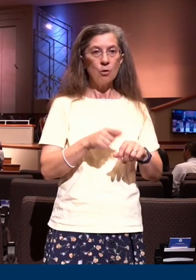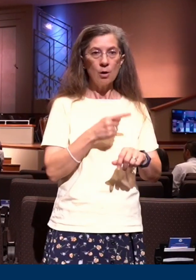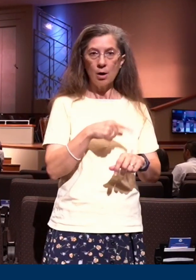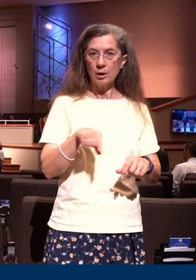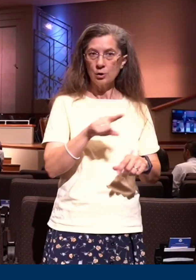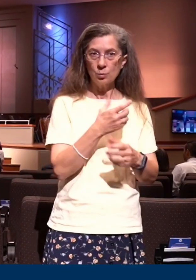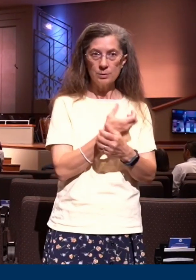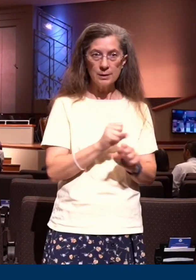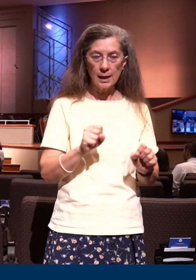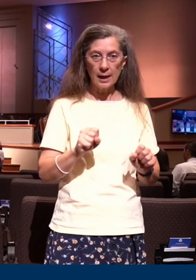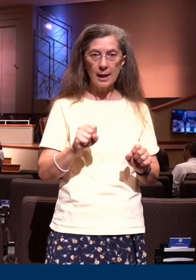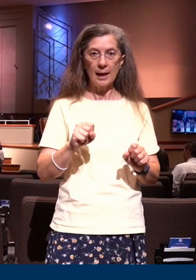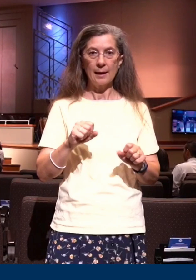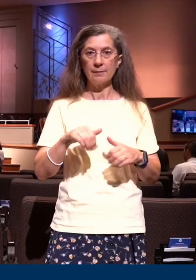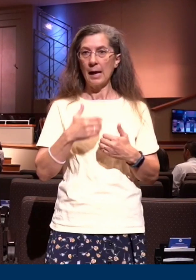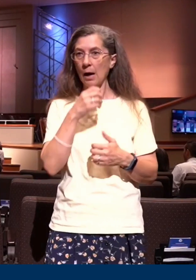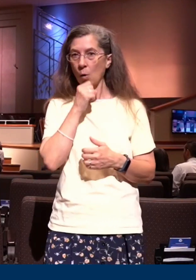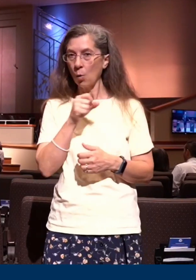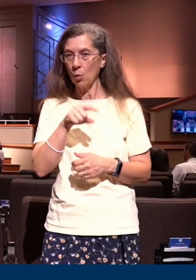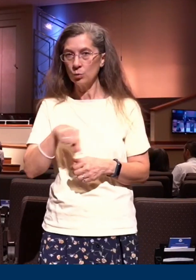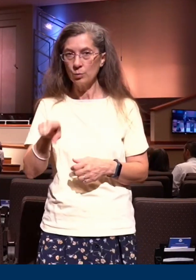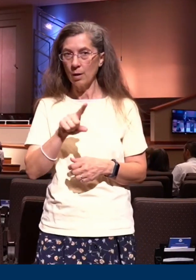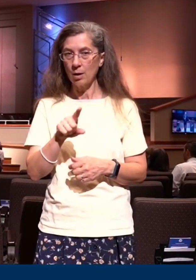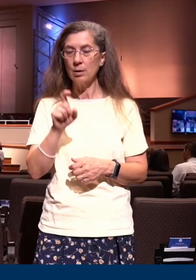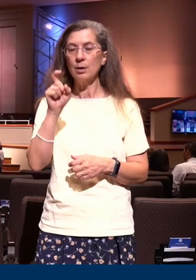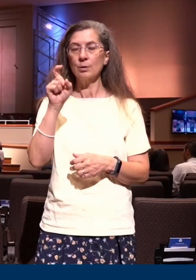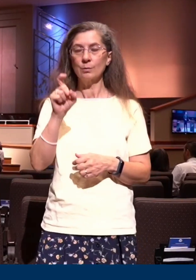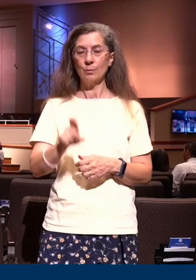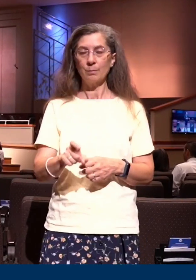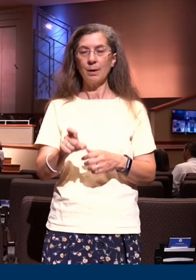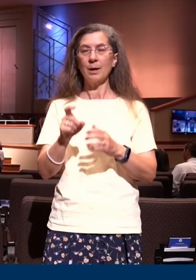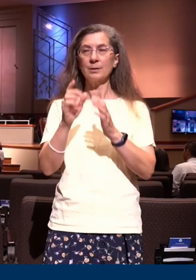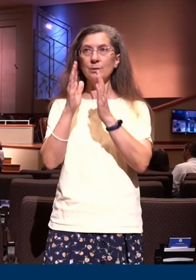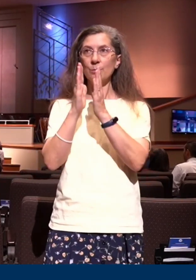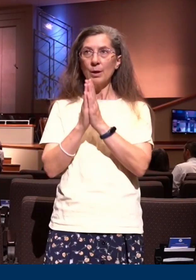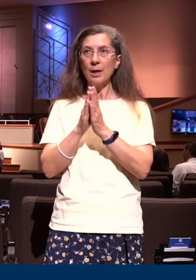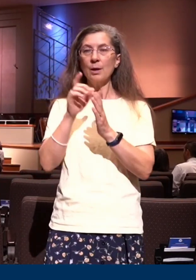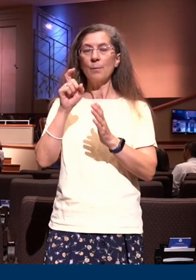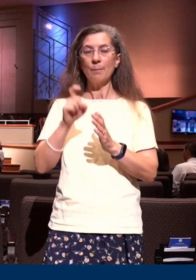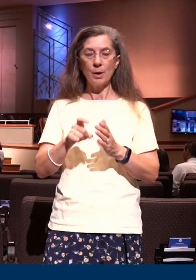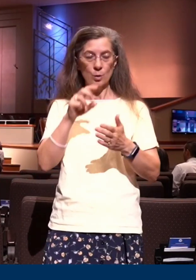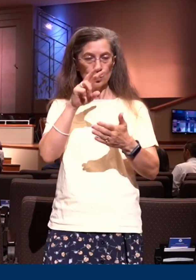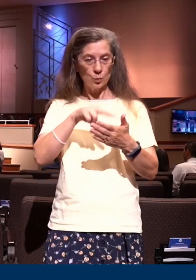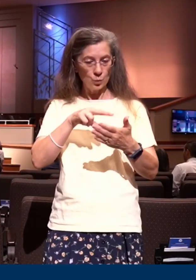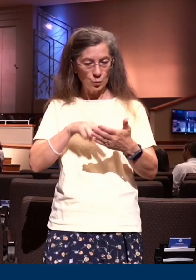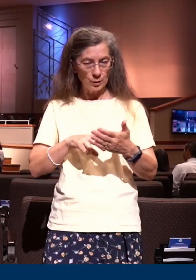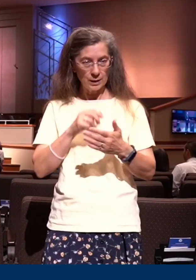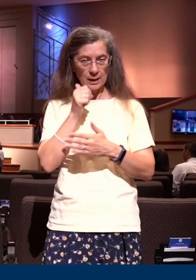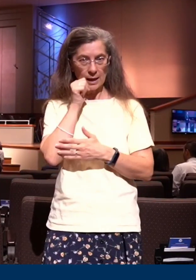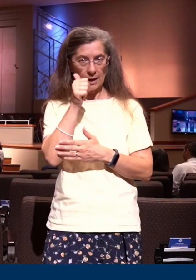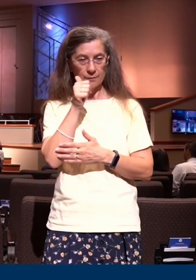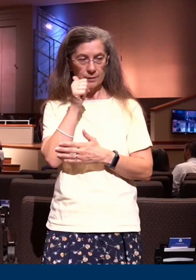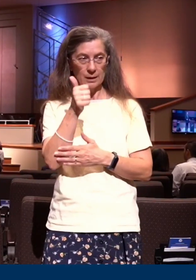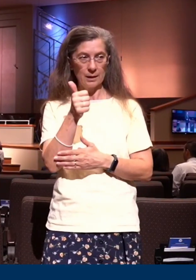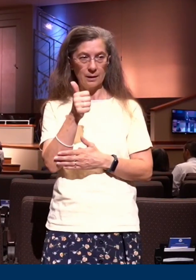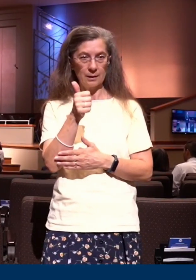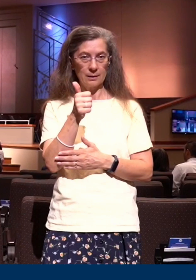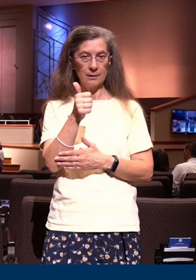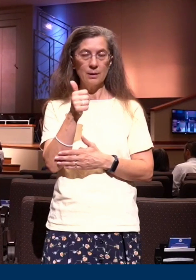you cannot go even a few days without getting into the word and reckoning what Christ has done for you you can't go